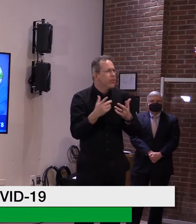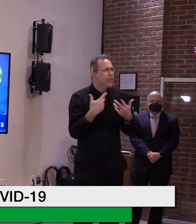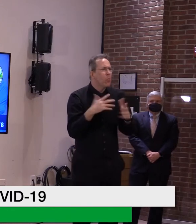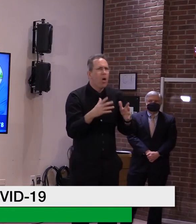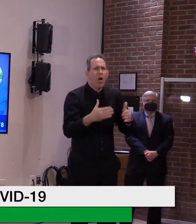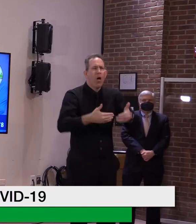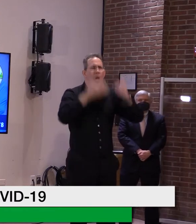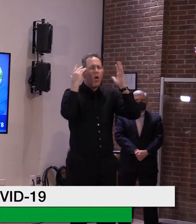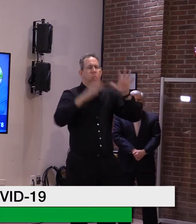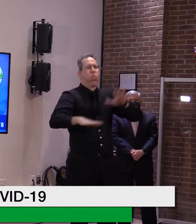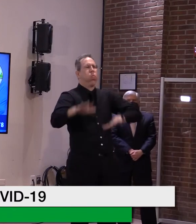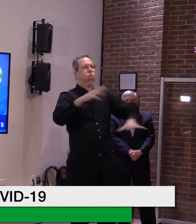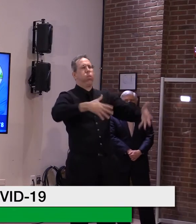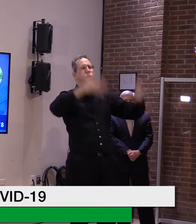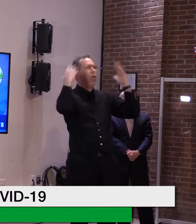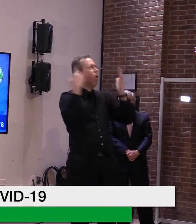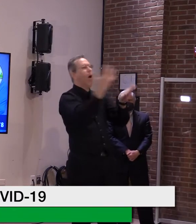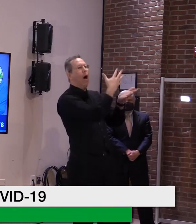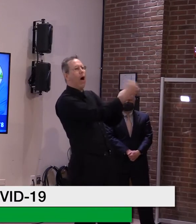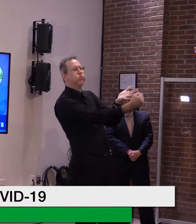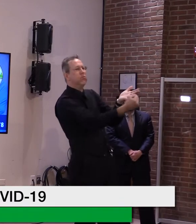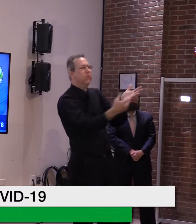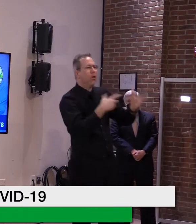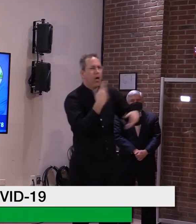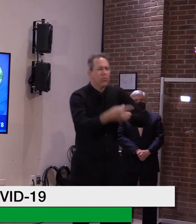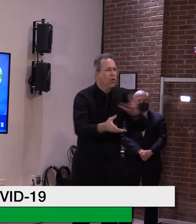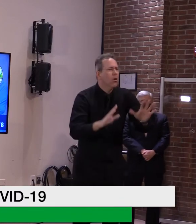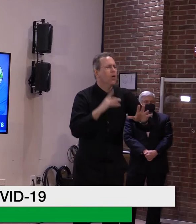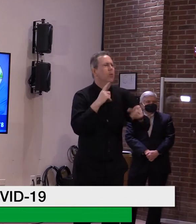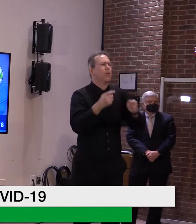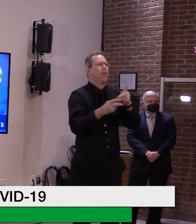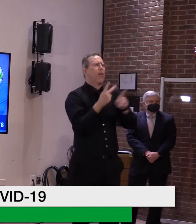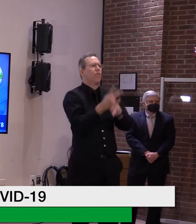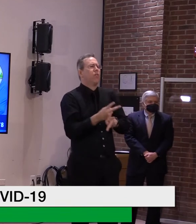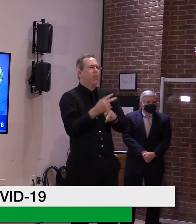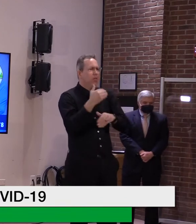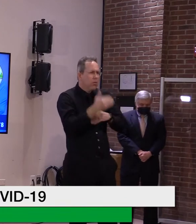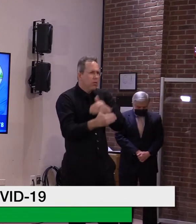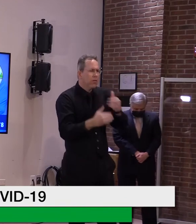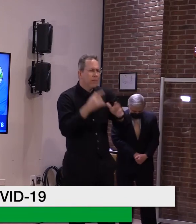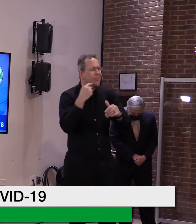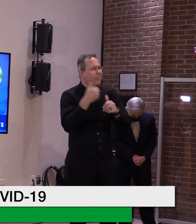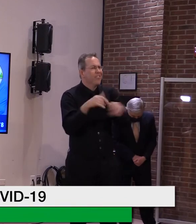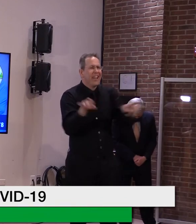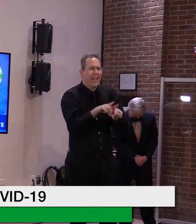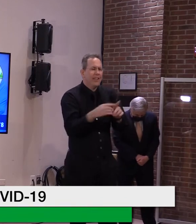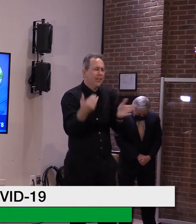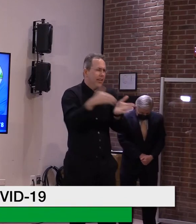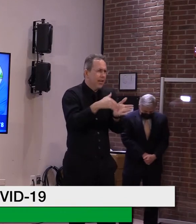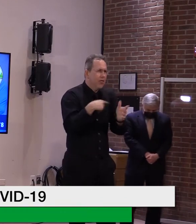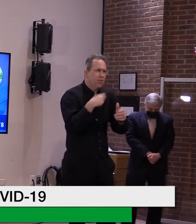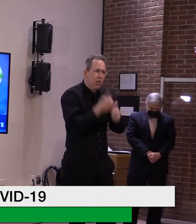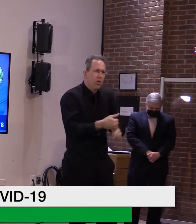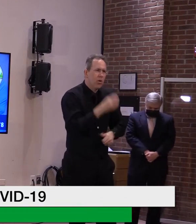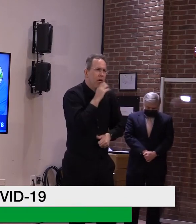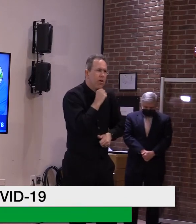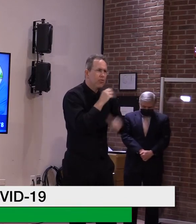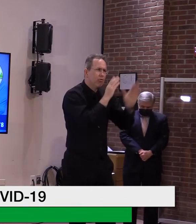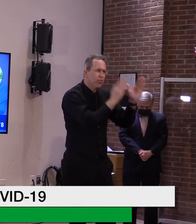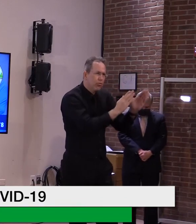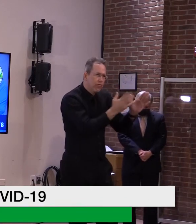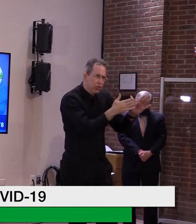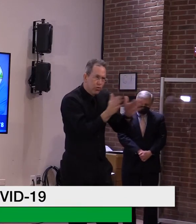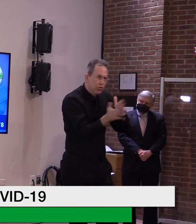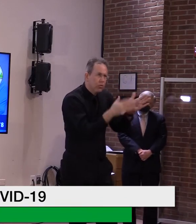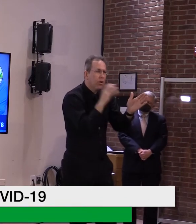we wanted to take care of them because we know age is a factor in terms of hospitalization and death. So we wanted to make sure we got to